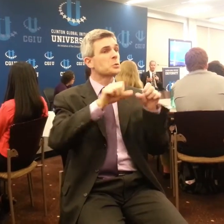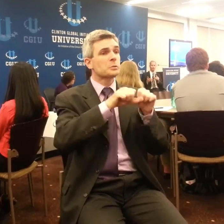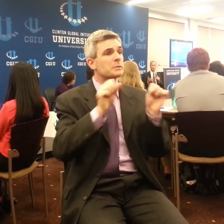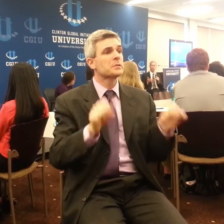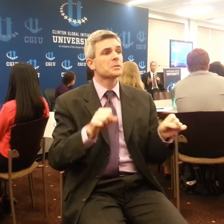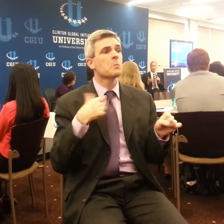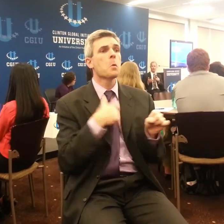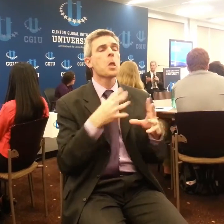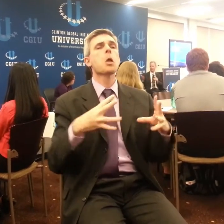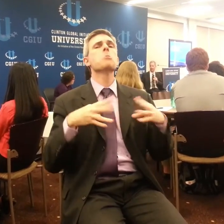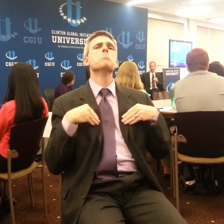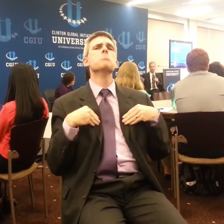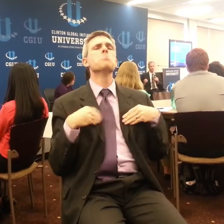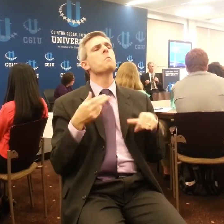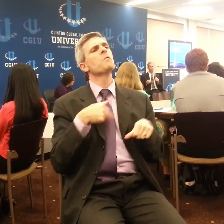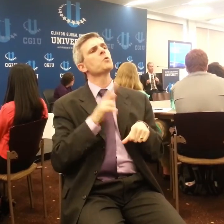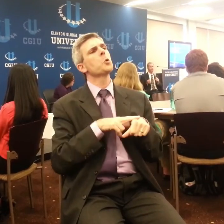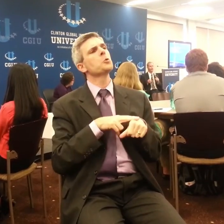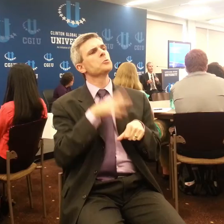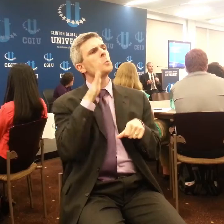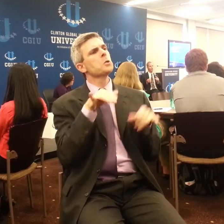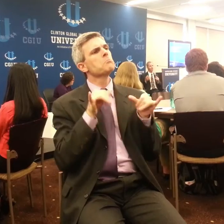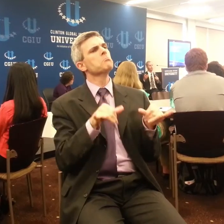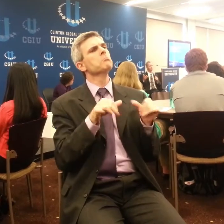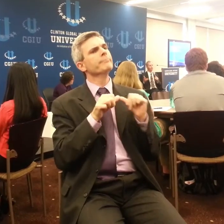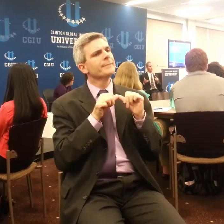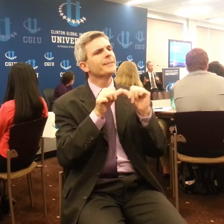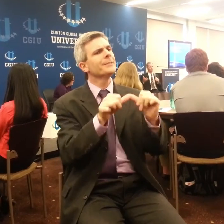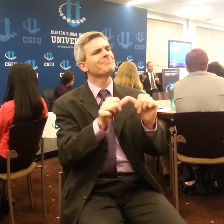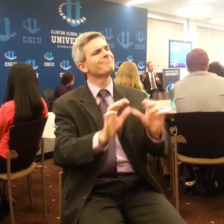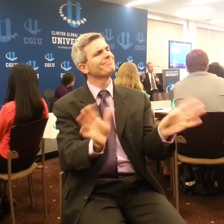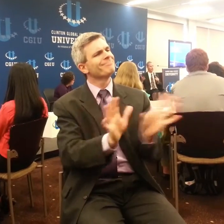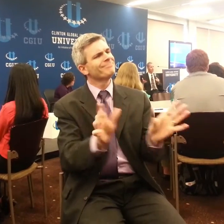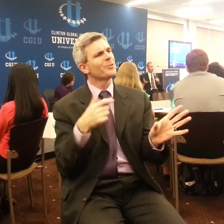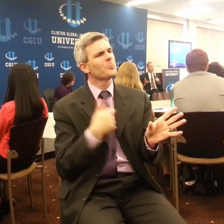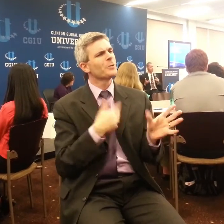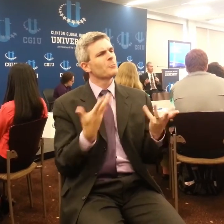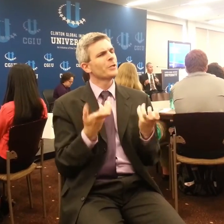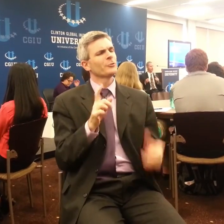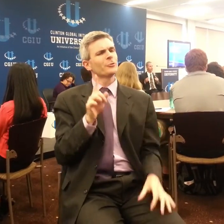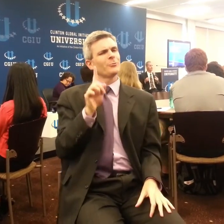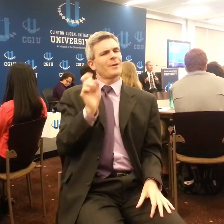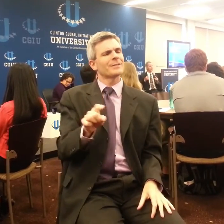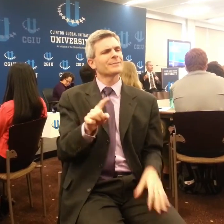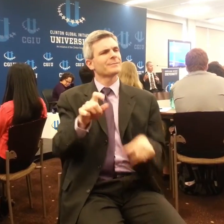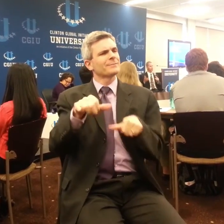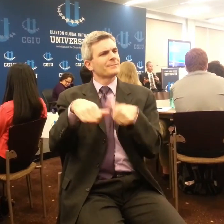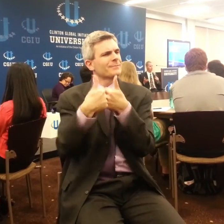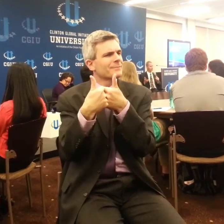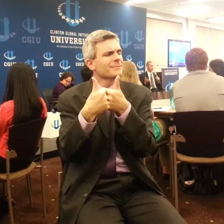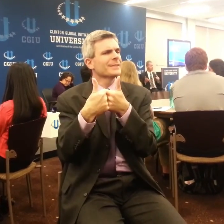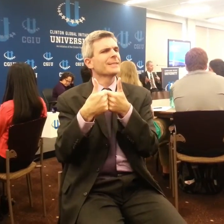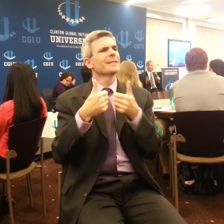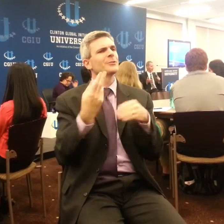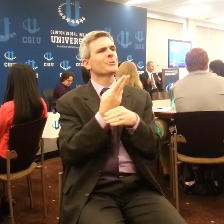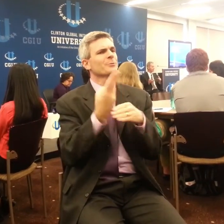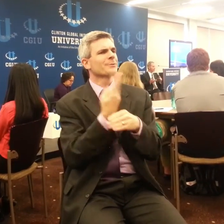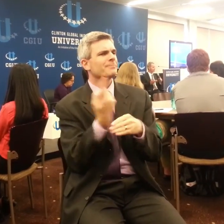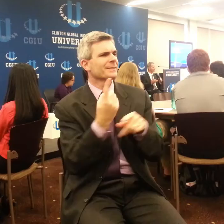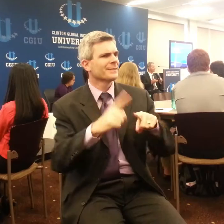often quite surprising to hear the story that we use coal from the Navajo Reservation in one of the largest coal-fired power plants